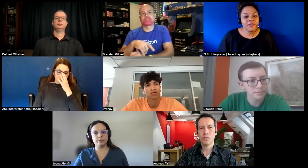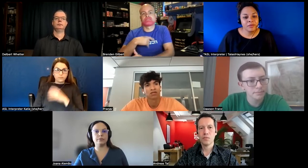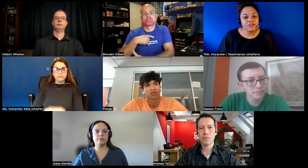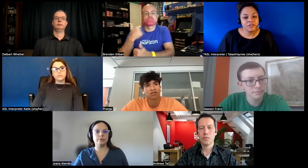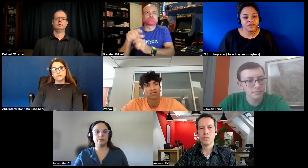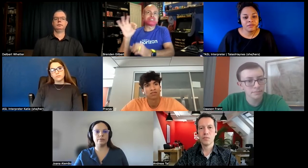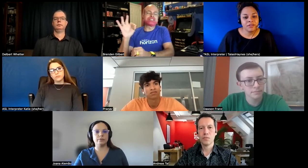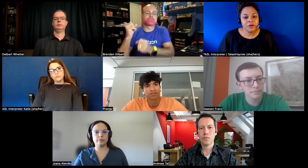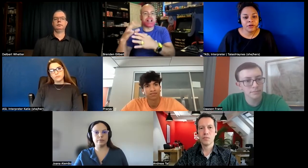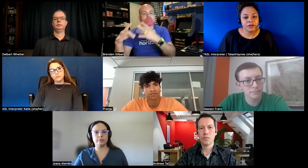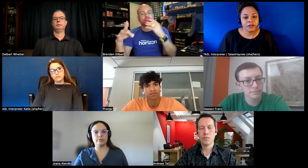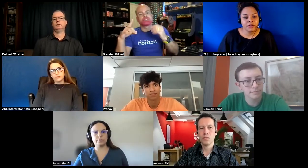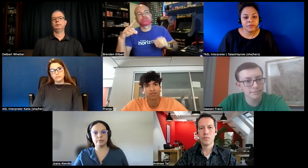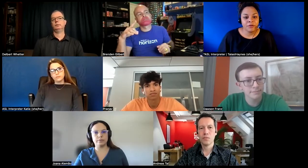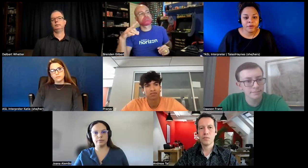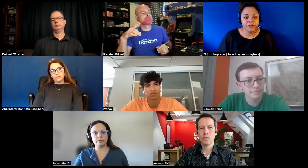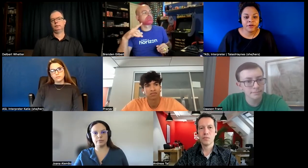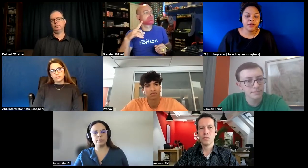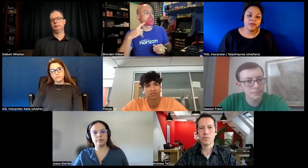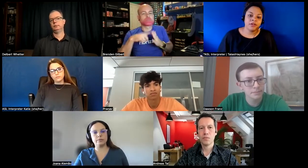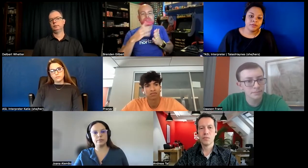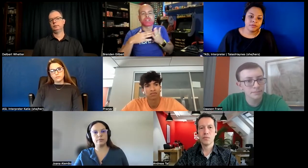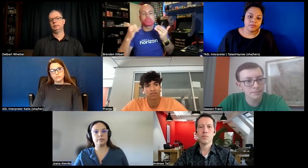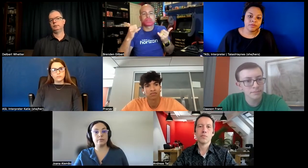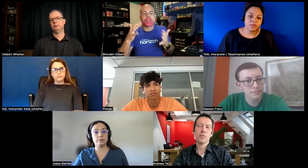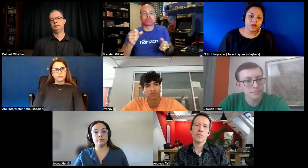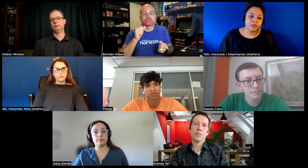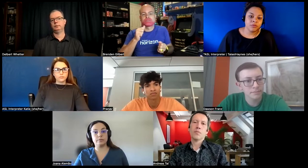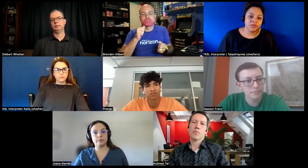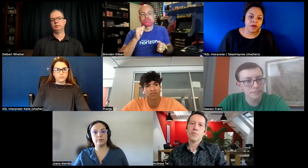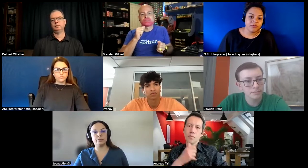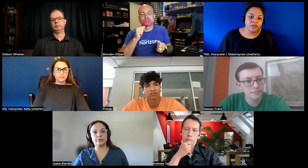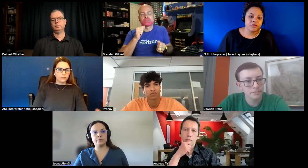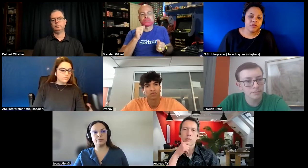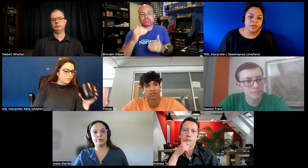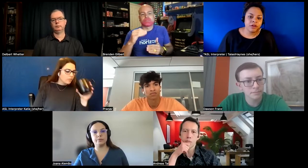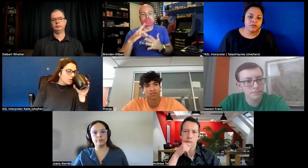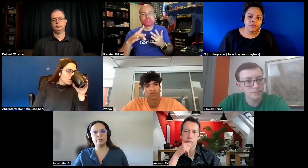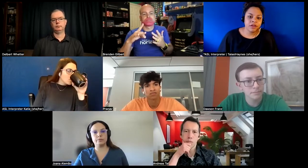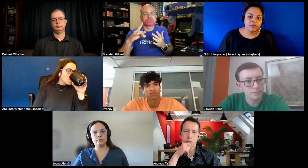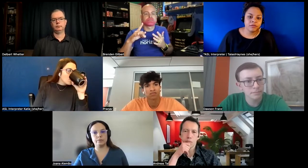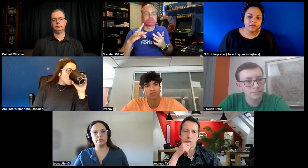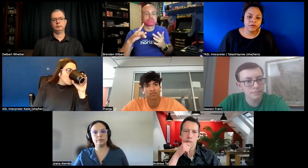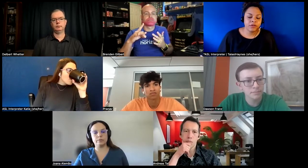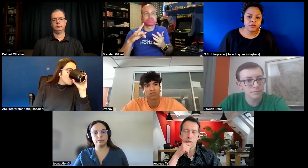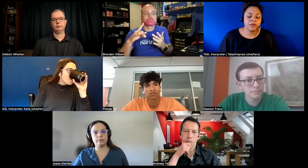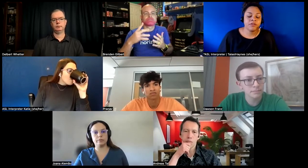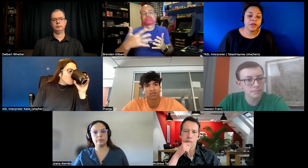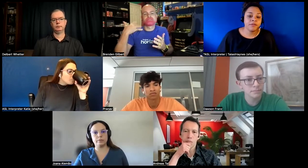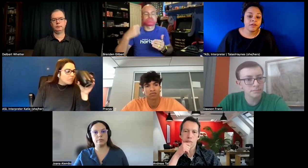assumptions in that work um i remember um with some options there's some players that have very or some games that have